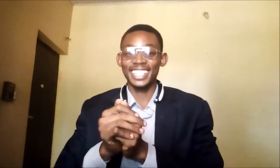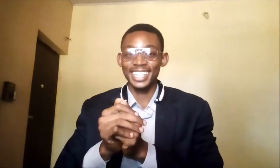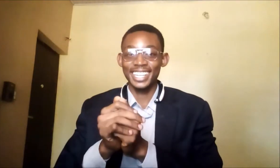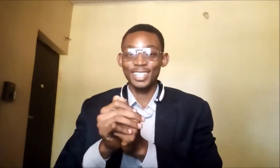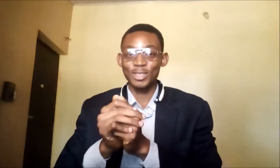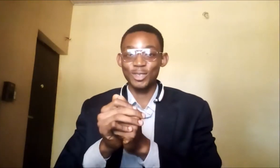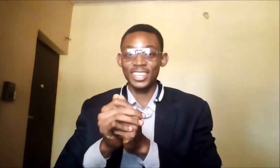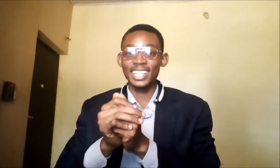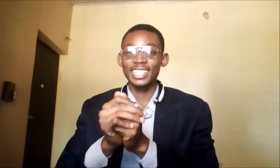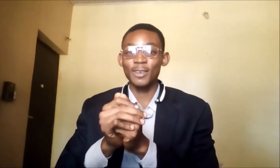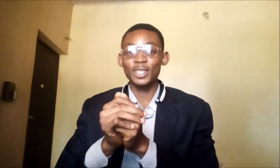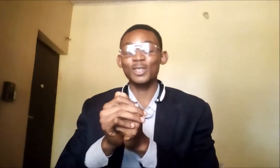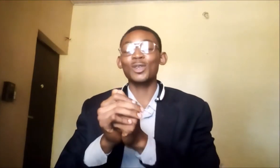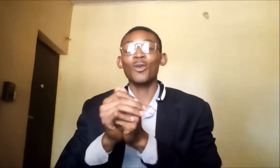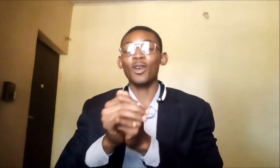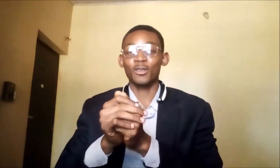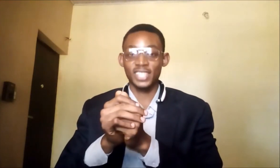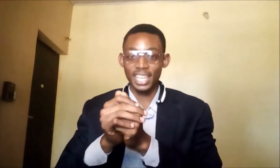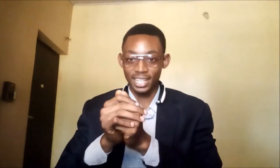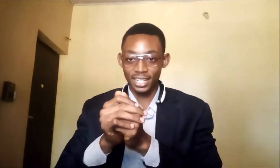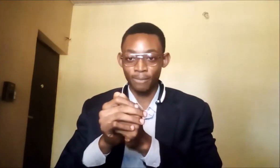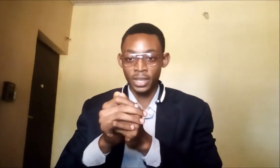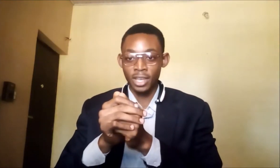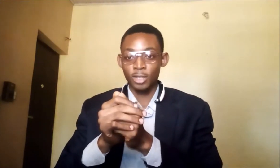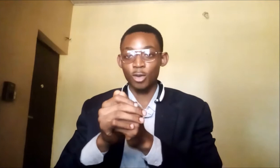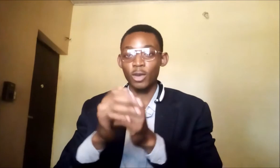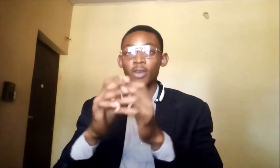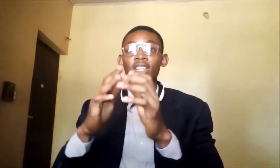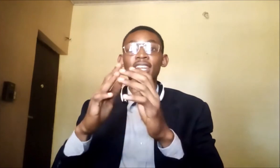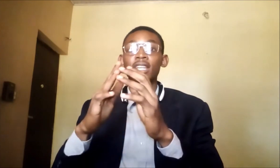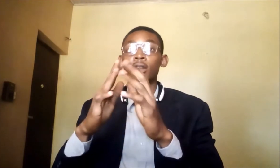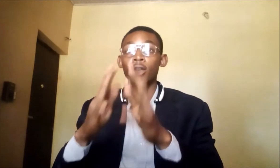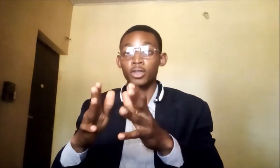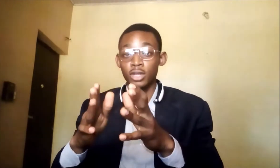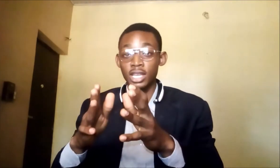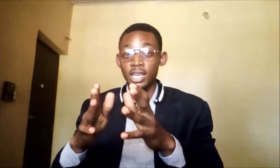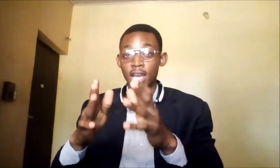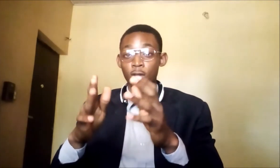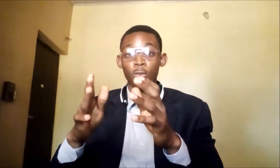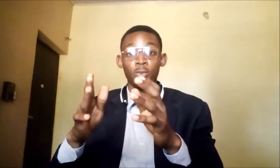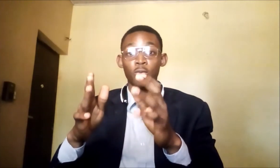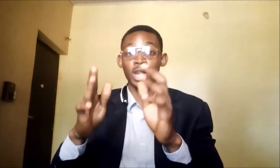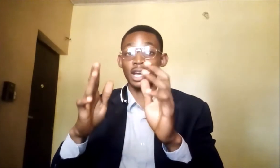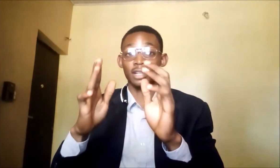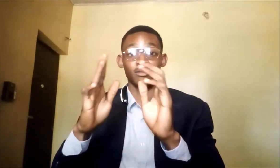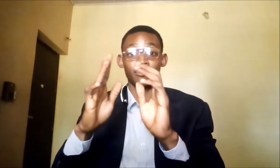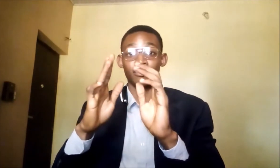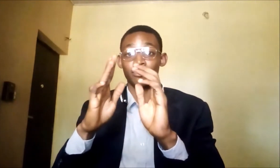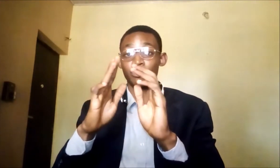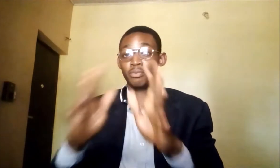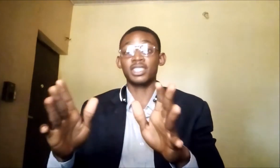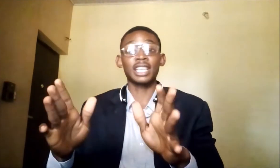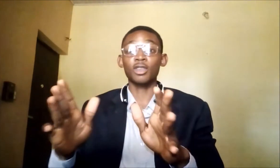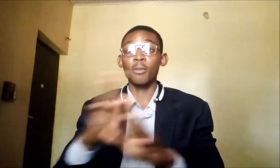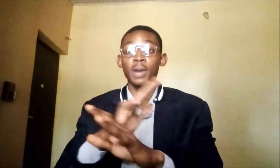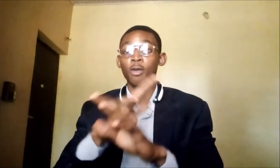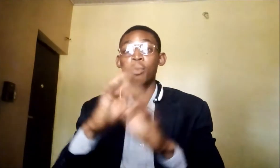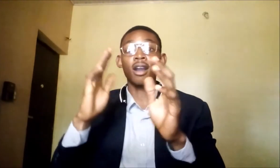to get down into the work of signing. So we are going to learn a lot today. I hope we are set up. I hope our